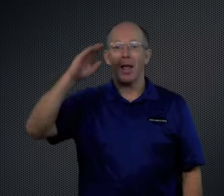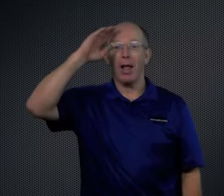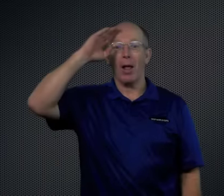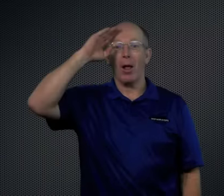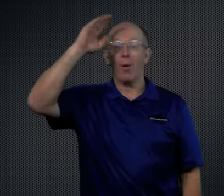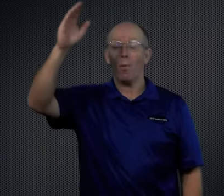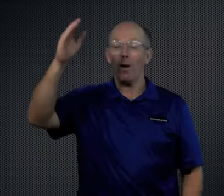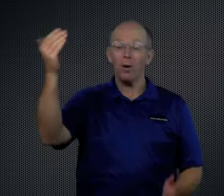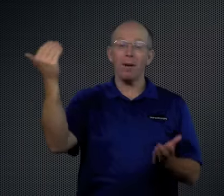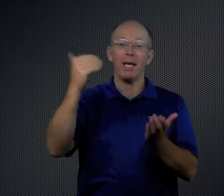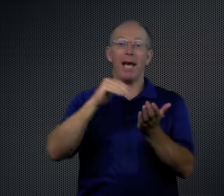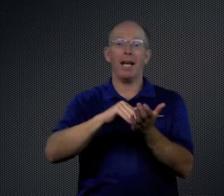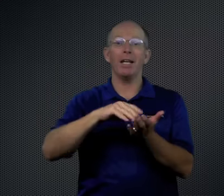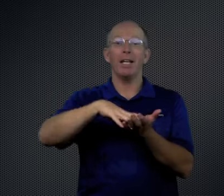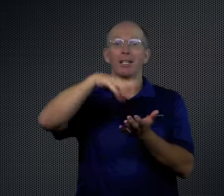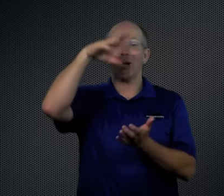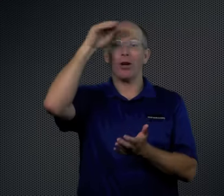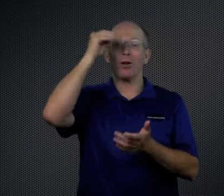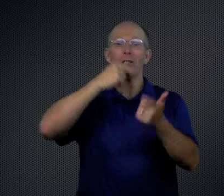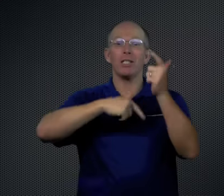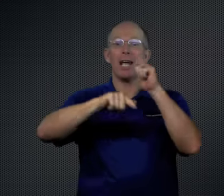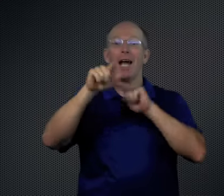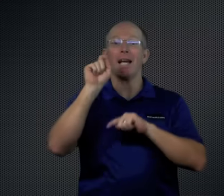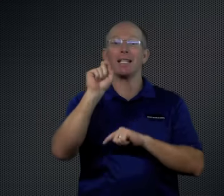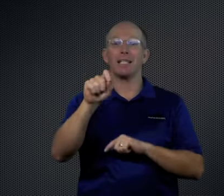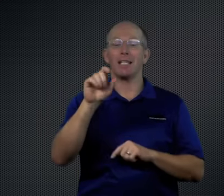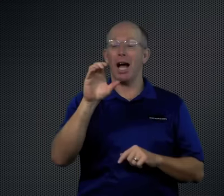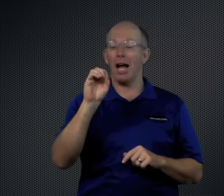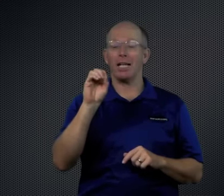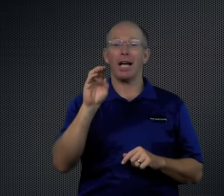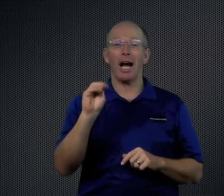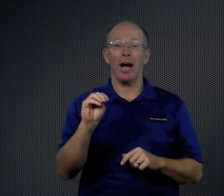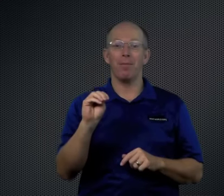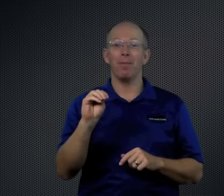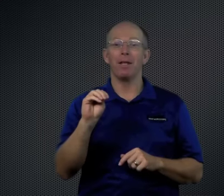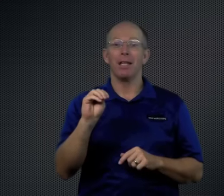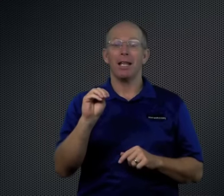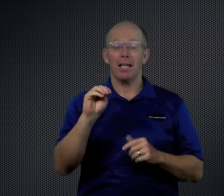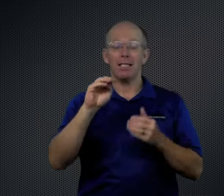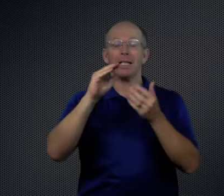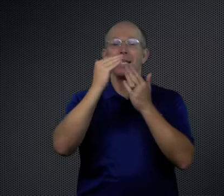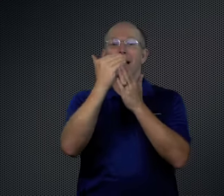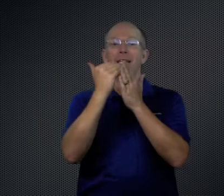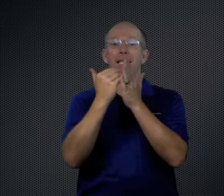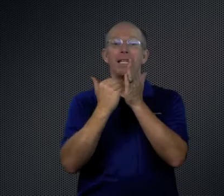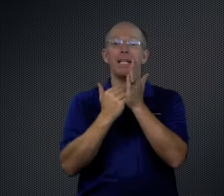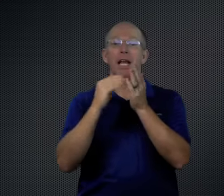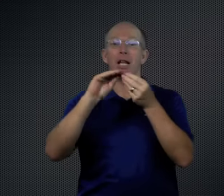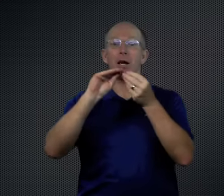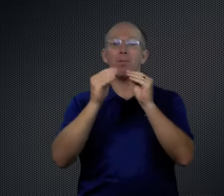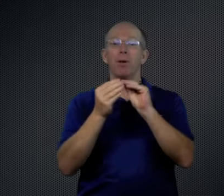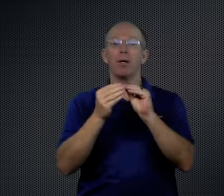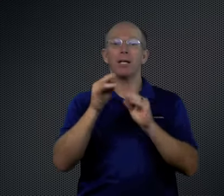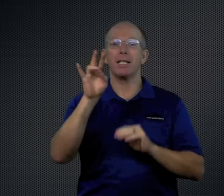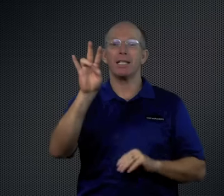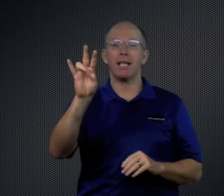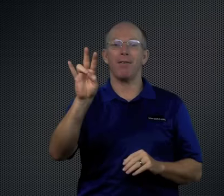Welcome again to LearnSigns.com. This is lesson number seven.